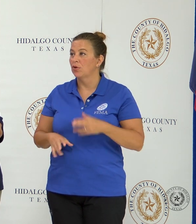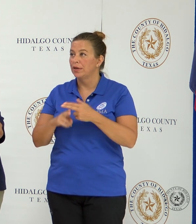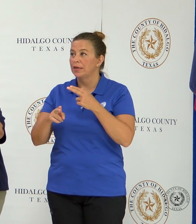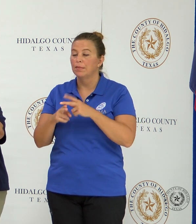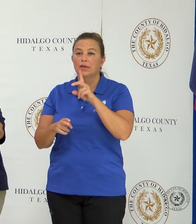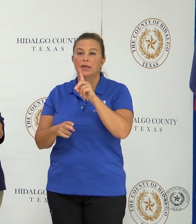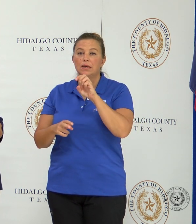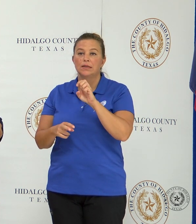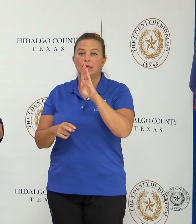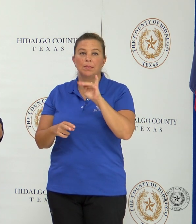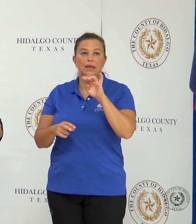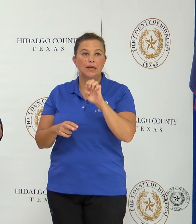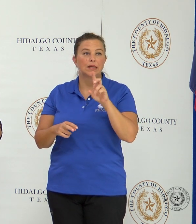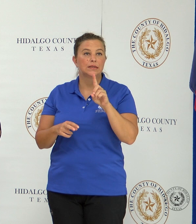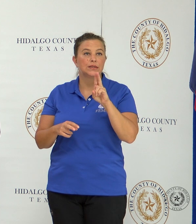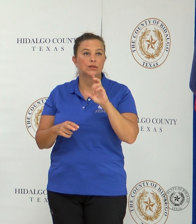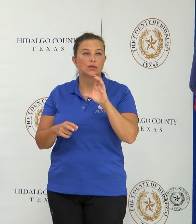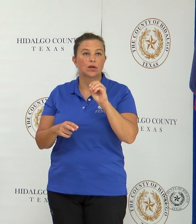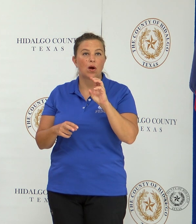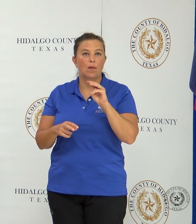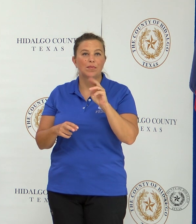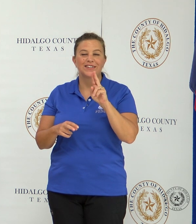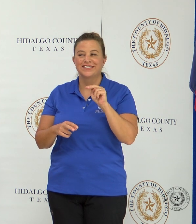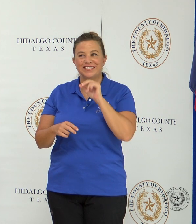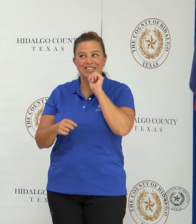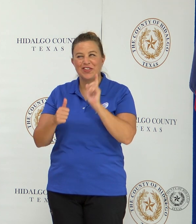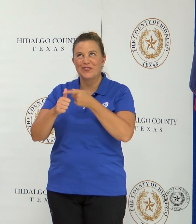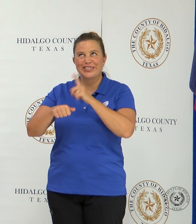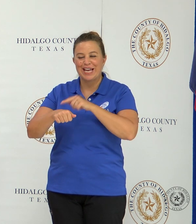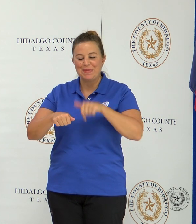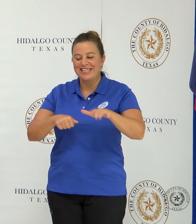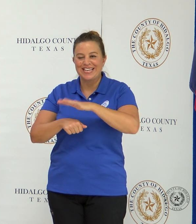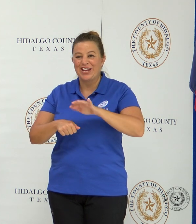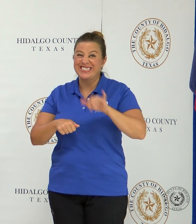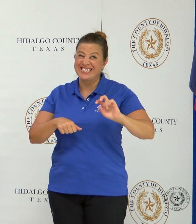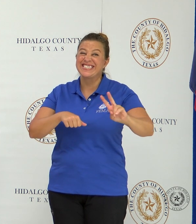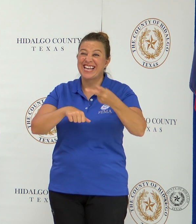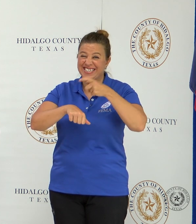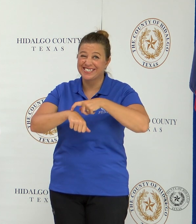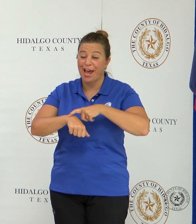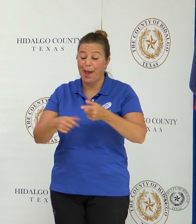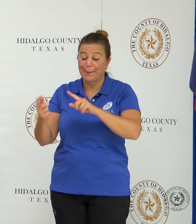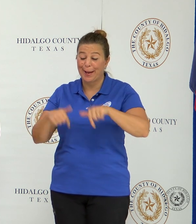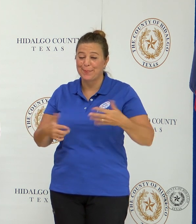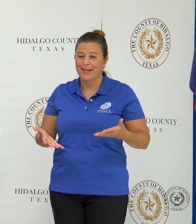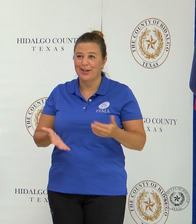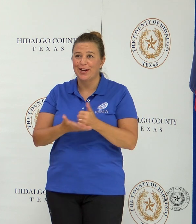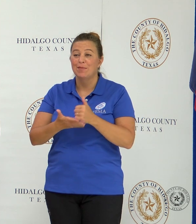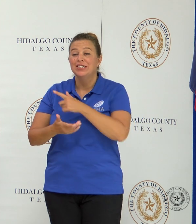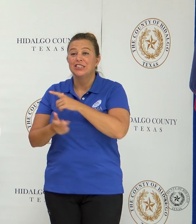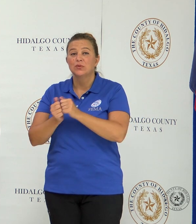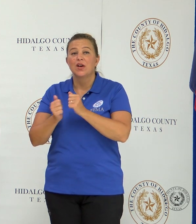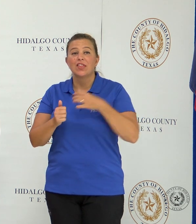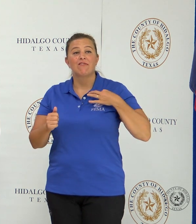Debbie Ducaman, who this is not her first rodeo in the area. This is her second one. And she is with